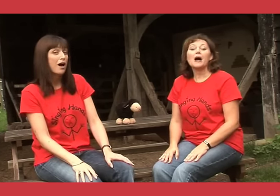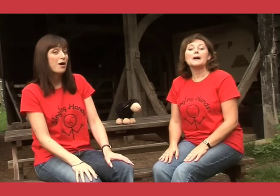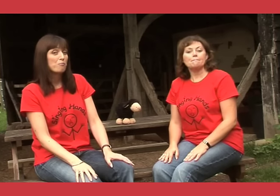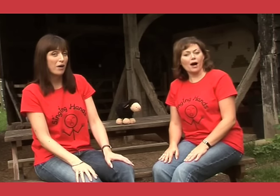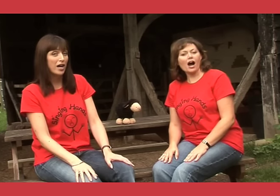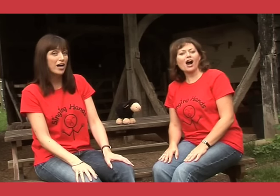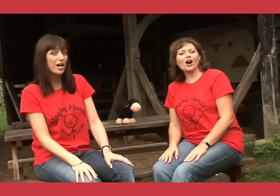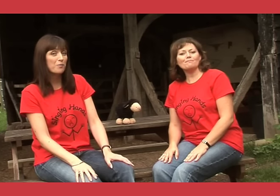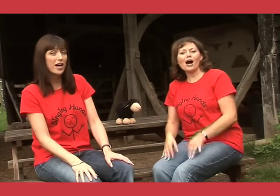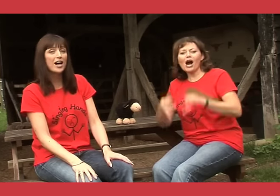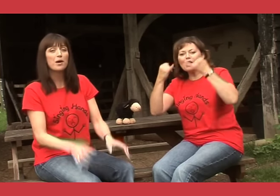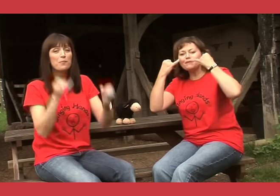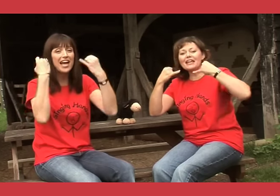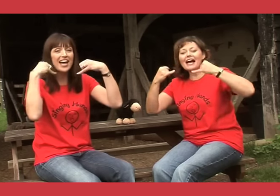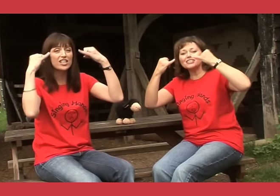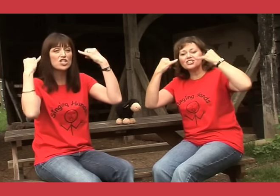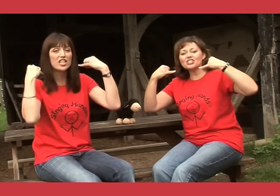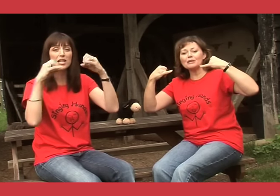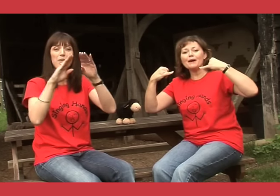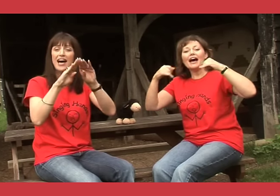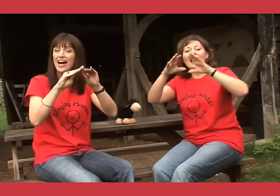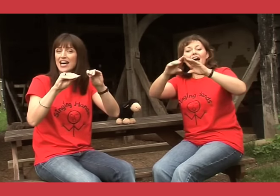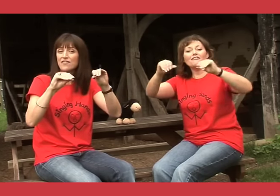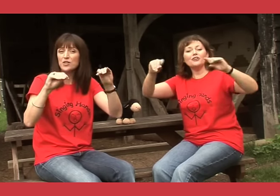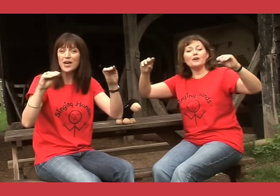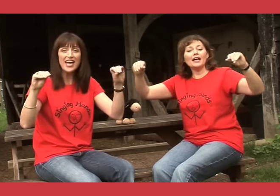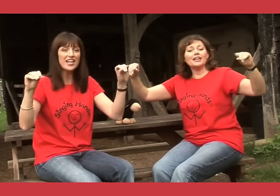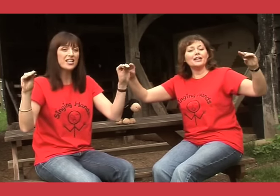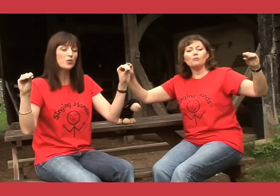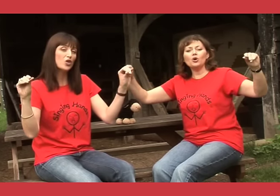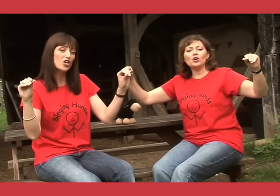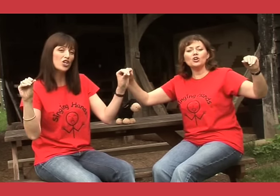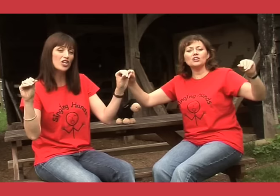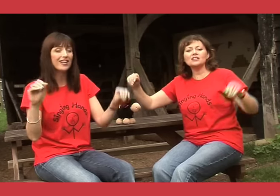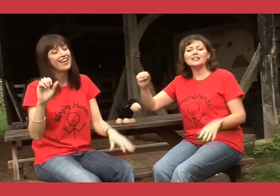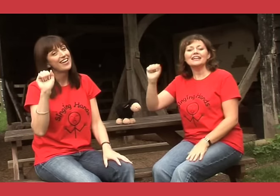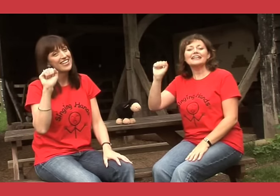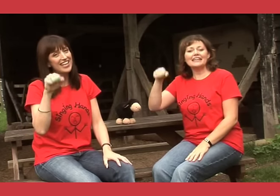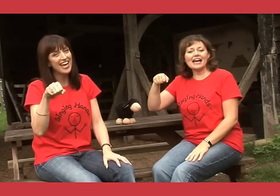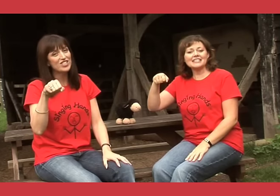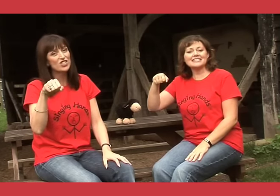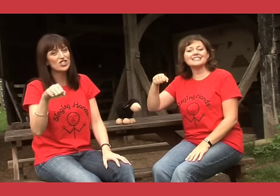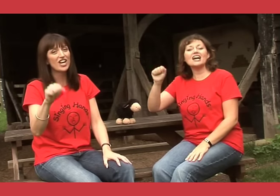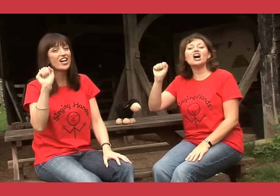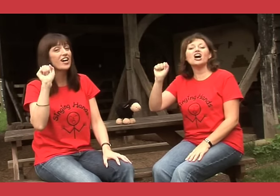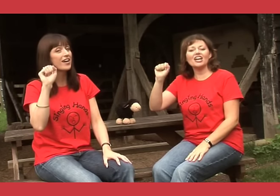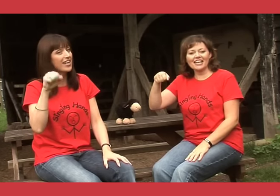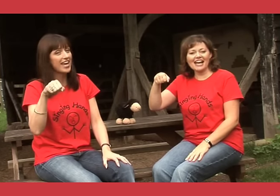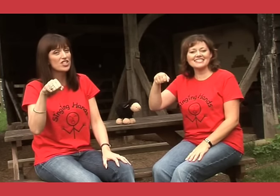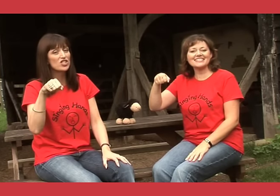Baa Baa Black Sheep, have you any wool? Yes sir, yes